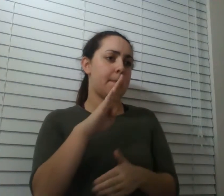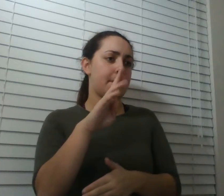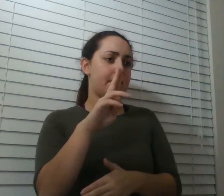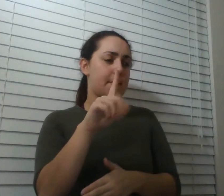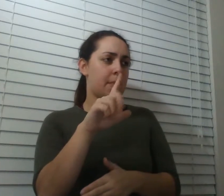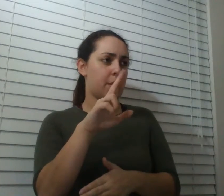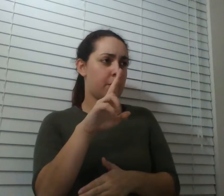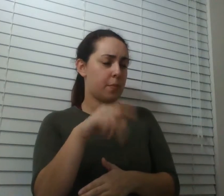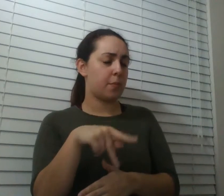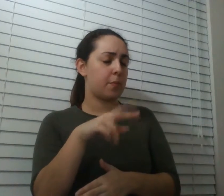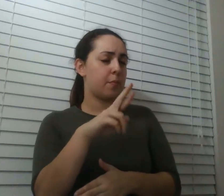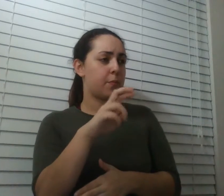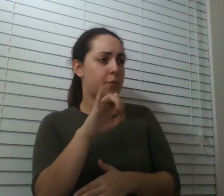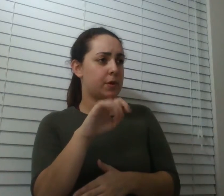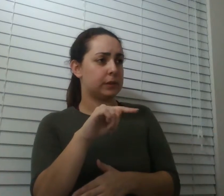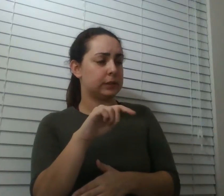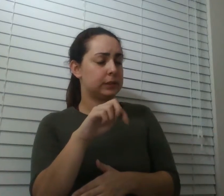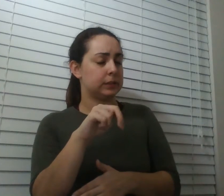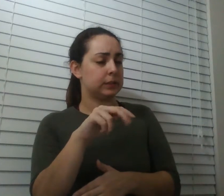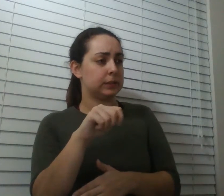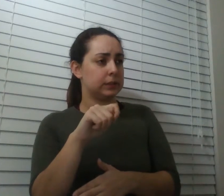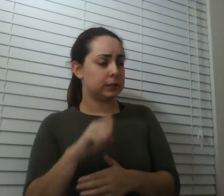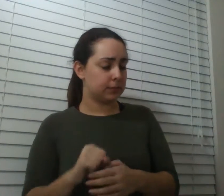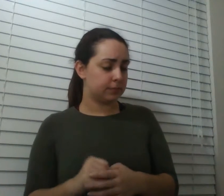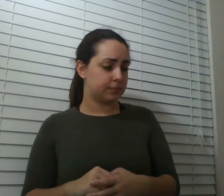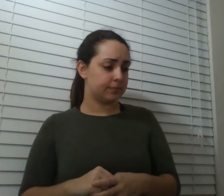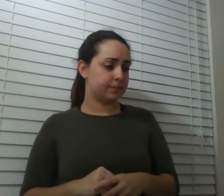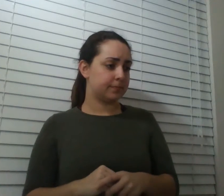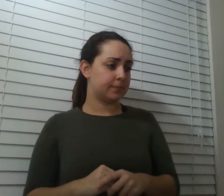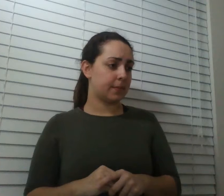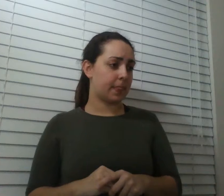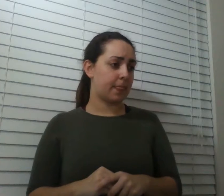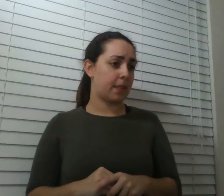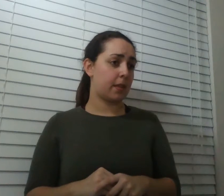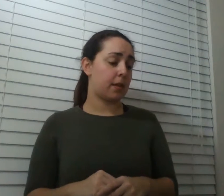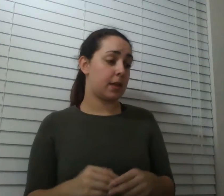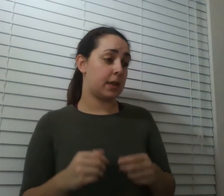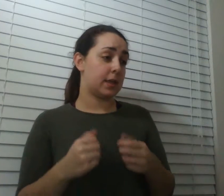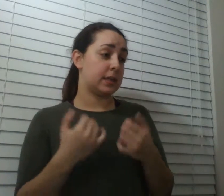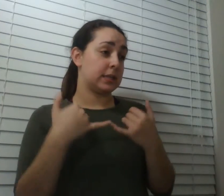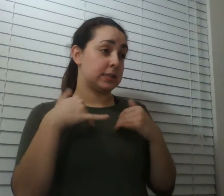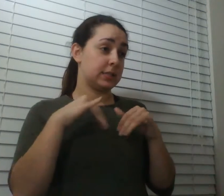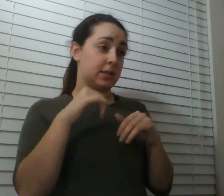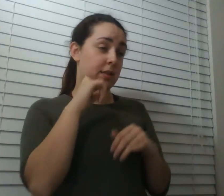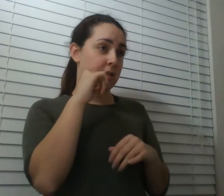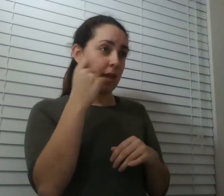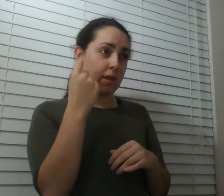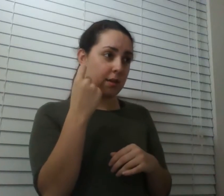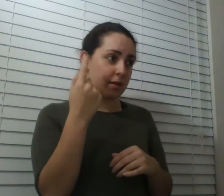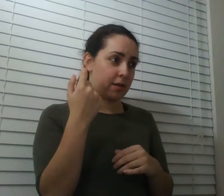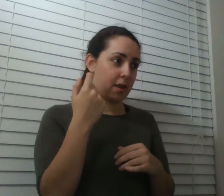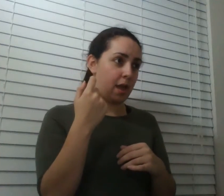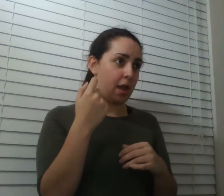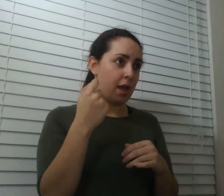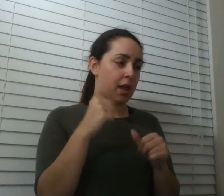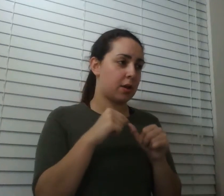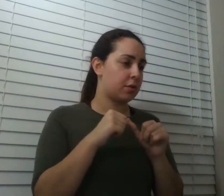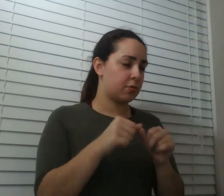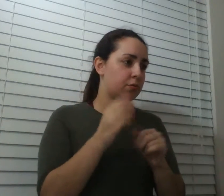job or you want the story yep but we still don't know where it's going i'm fine i'm gonna be fine yeah you'd be great